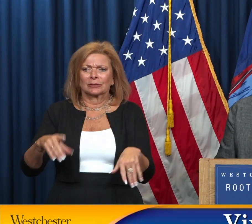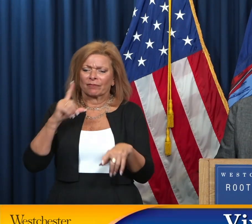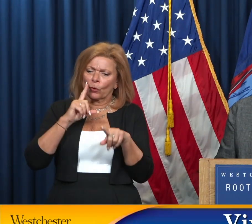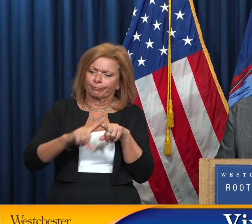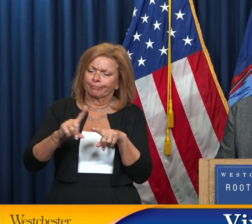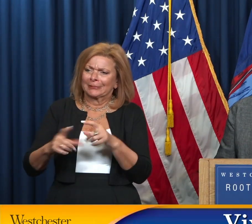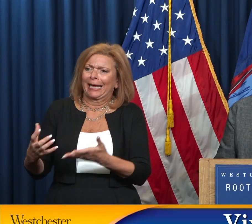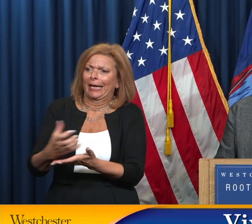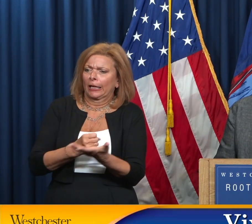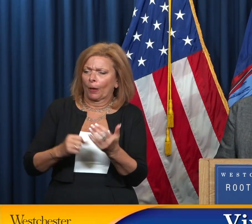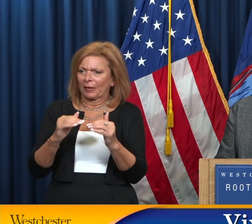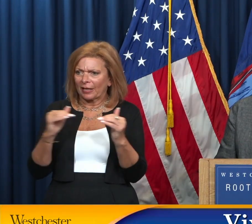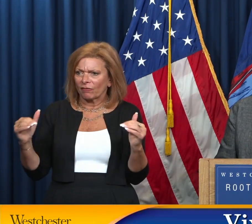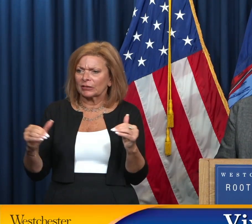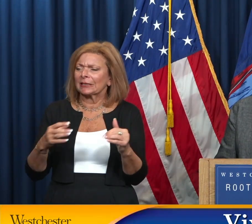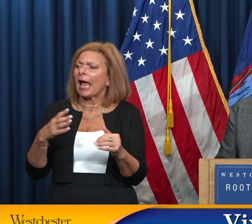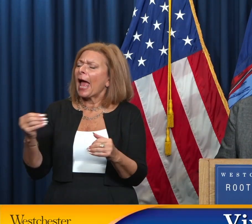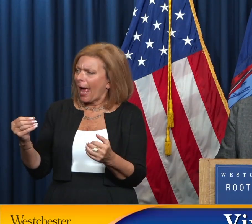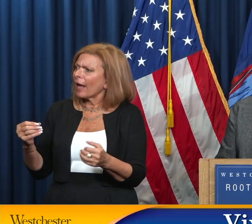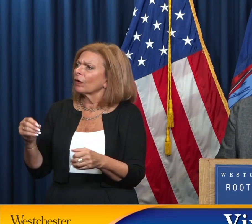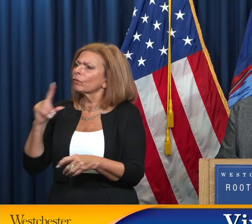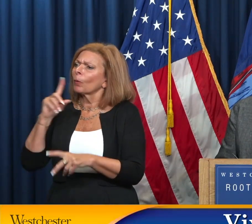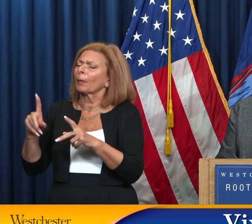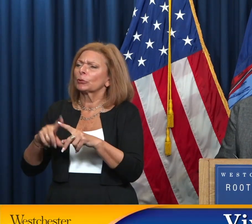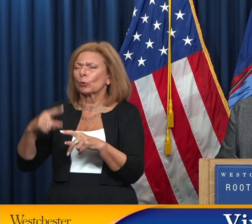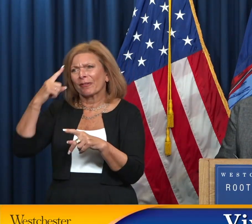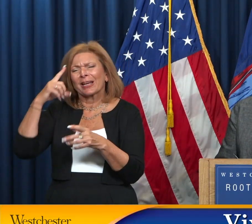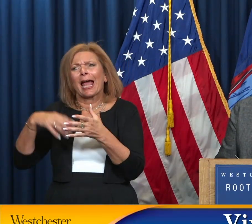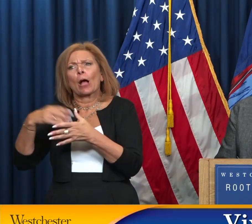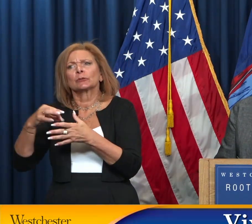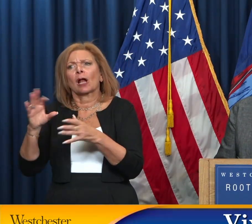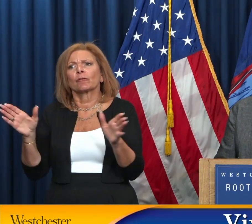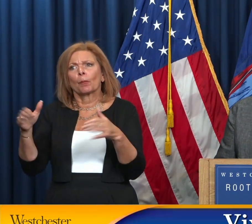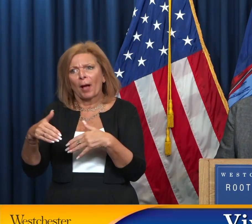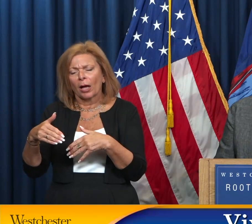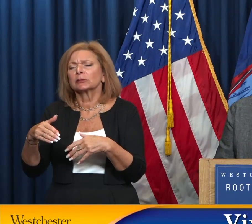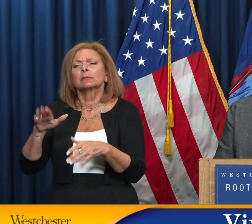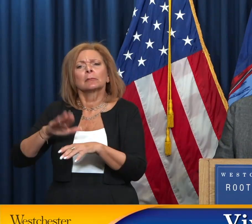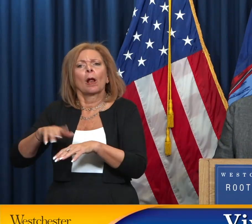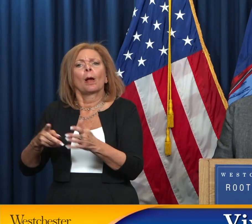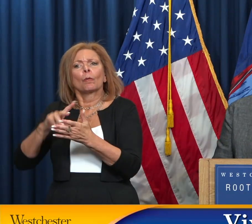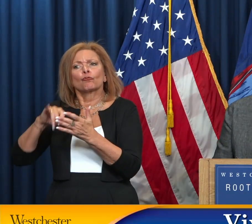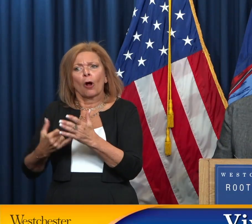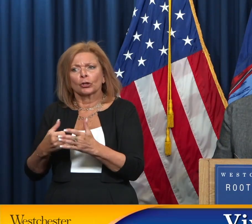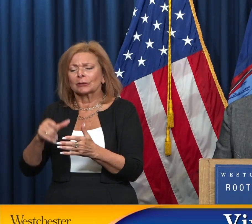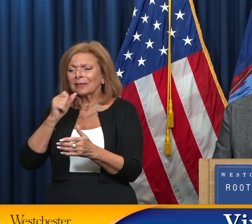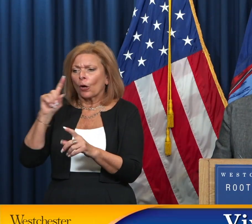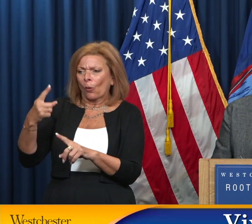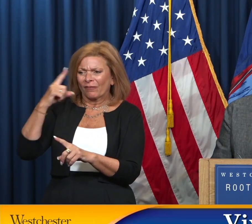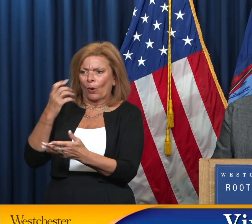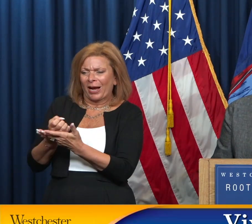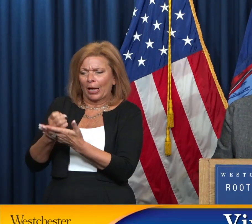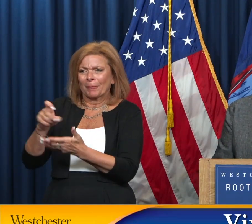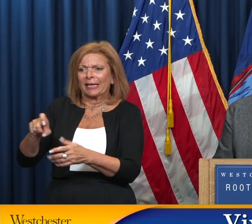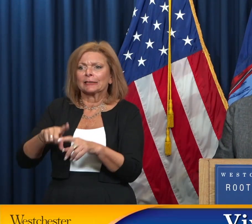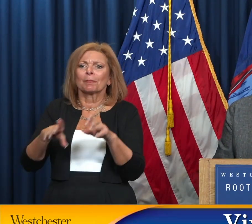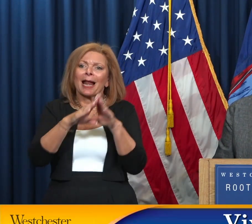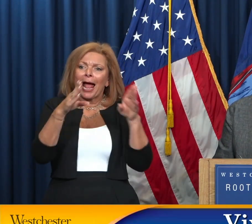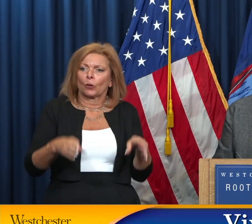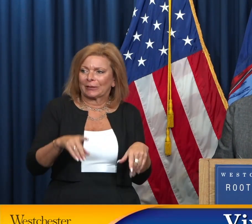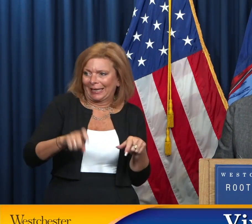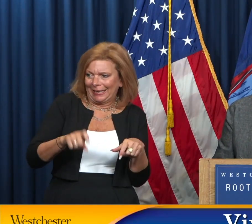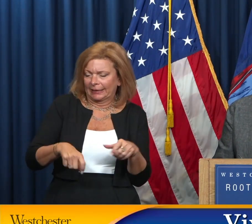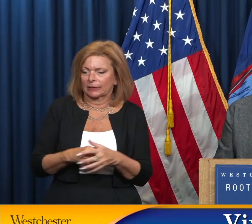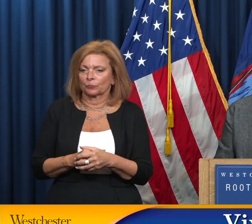outside of the box on projects that not just serve their economic needs, but the housing needs of the city. As the Deputy County